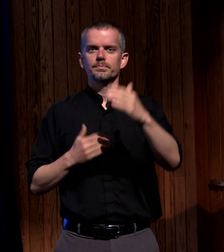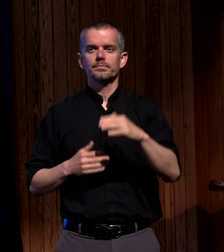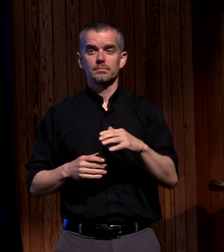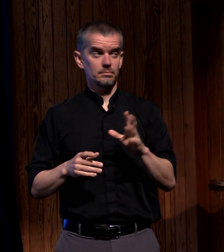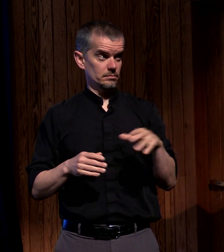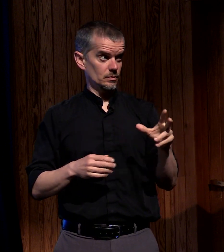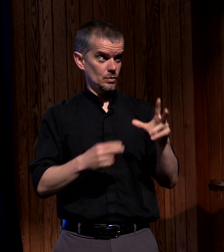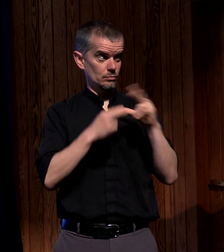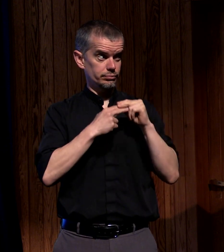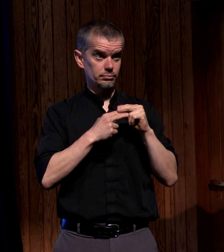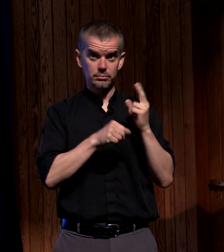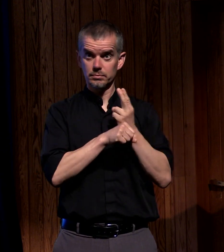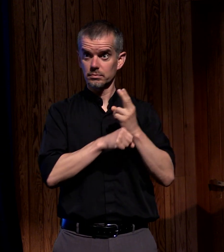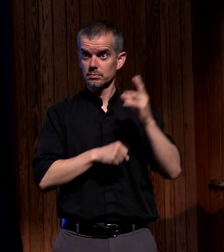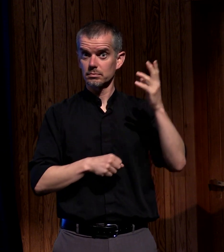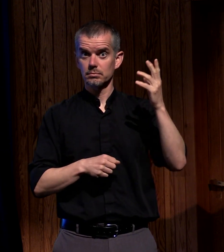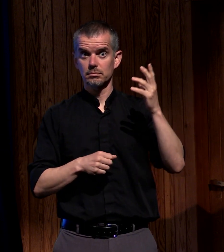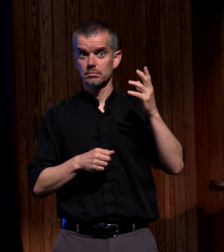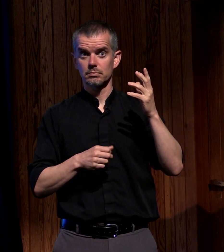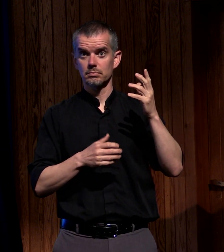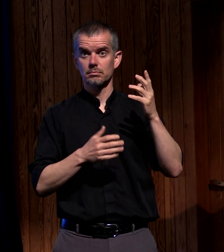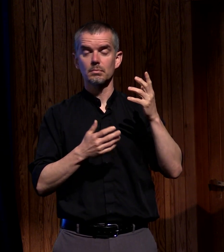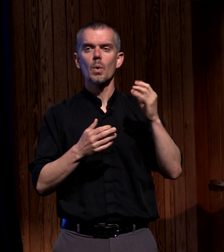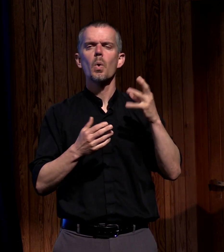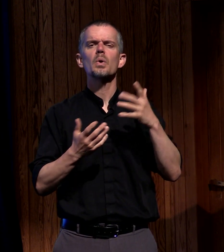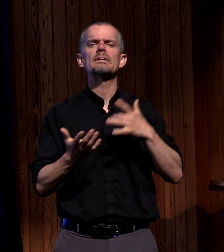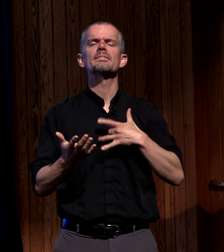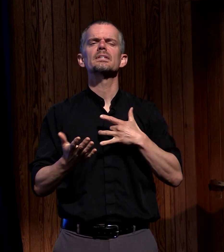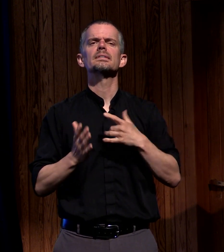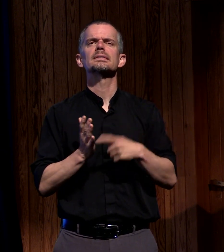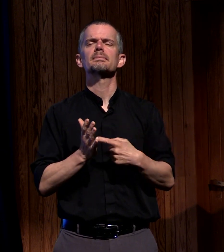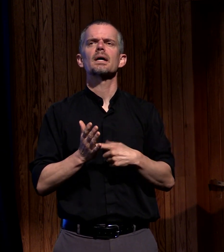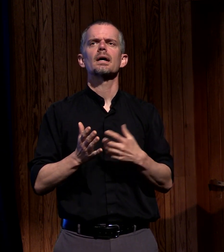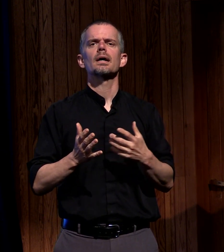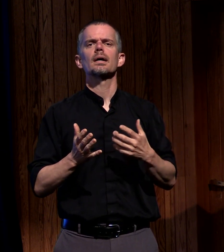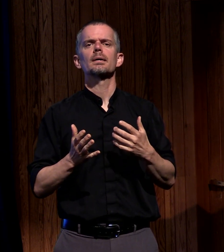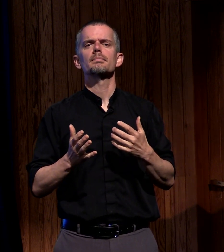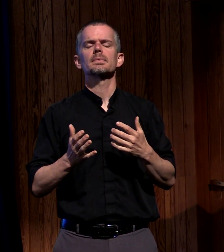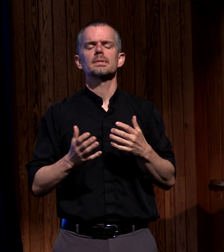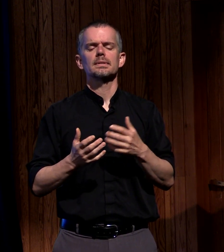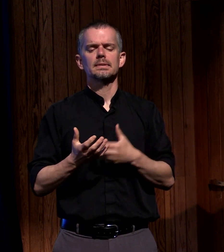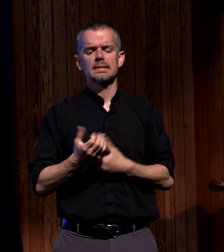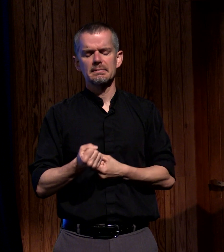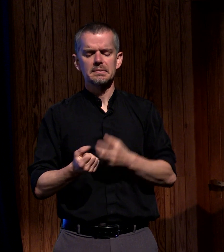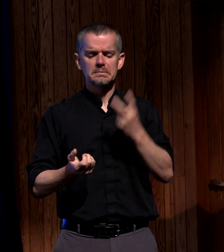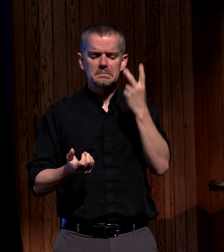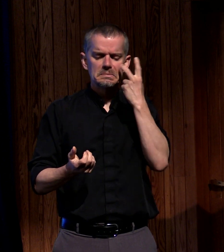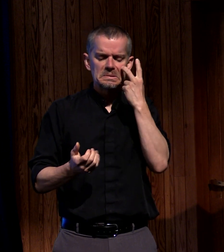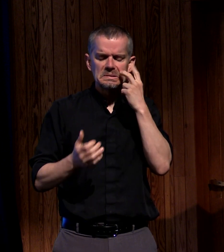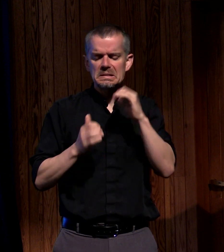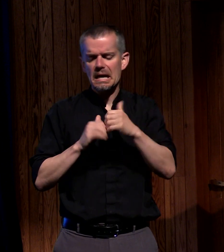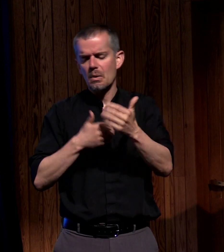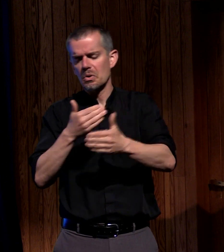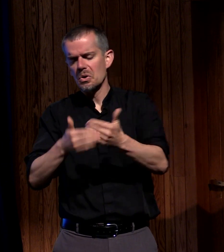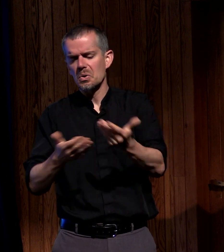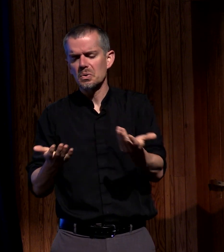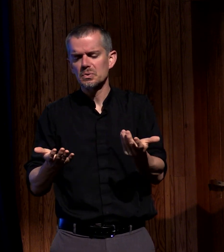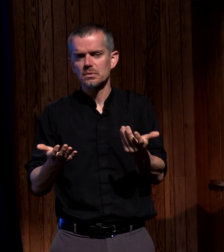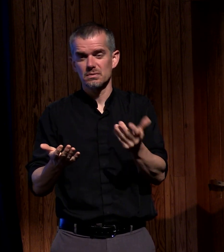or do you find yourself often saying with very little confidence we'll see how this goes I